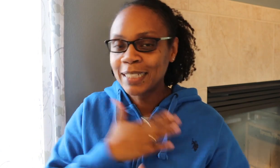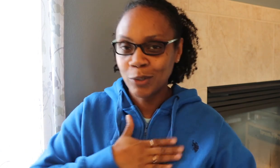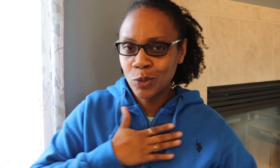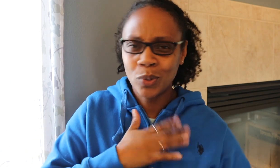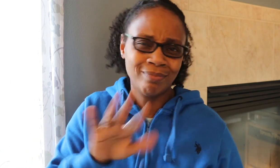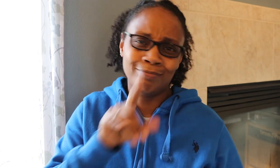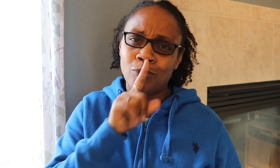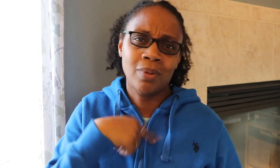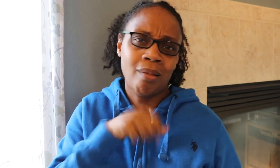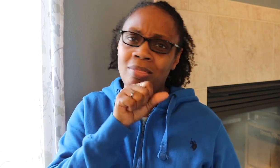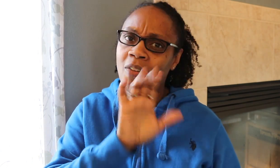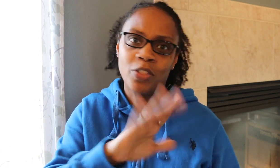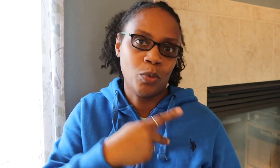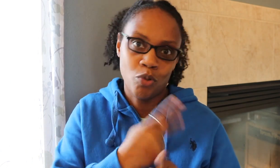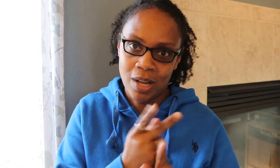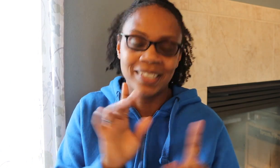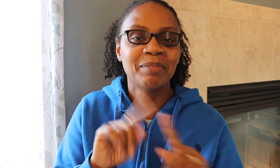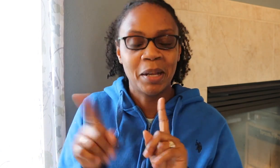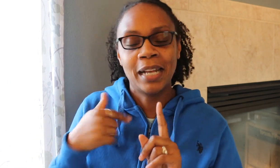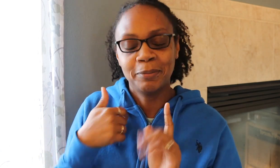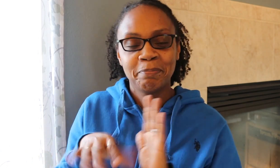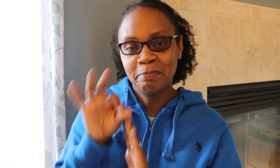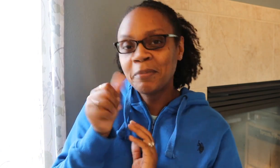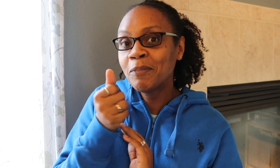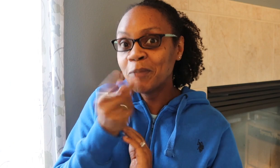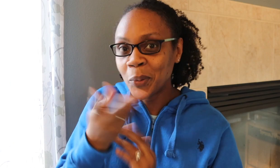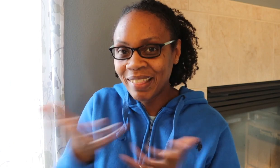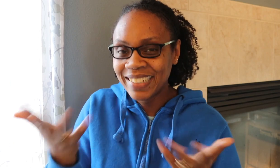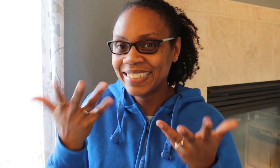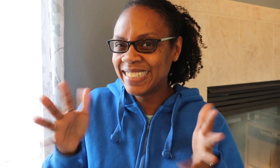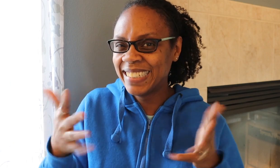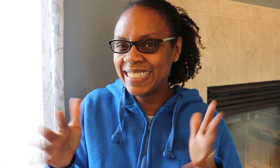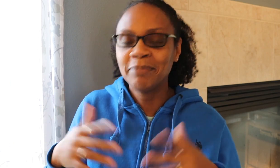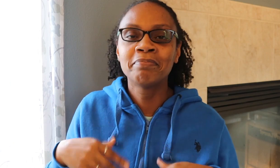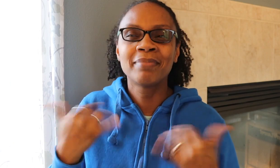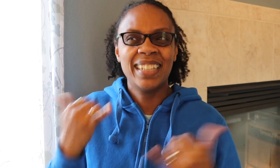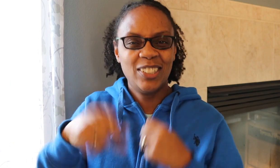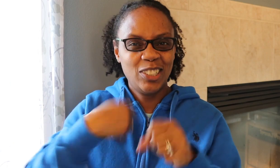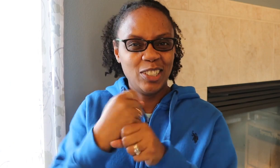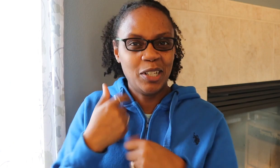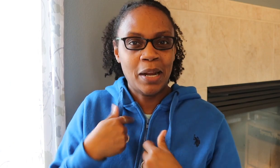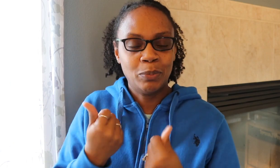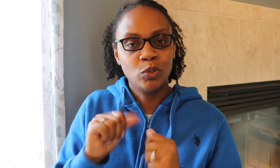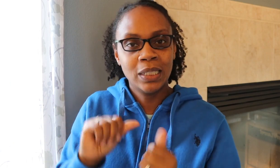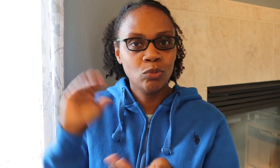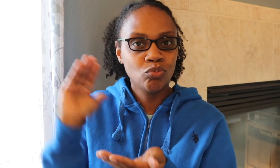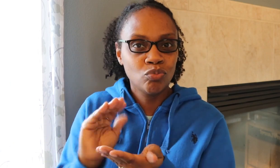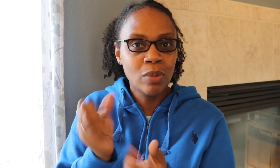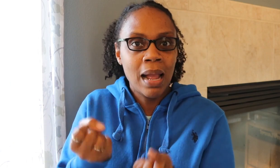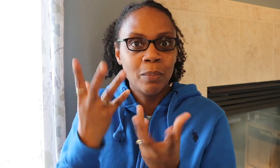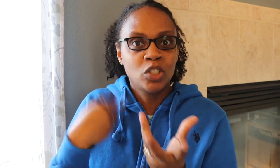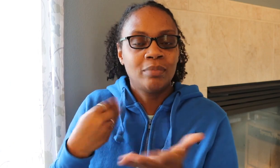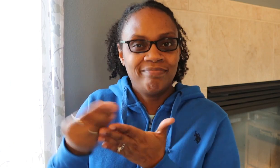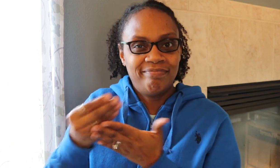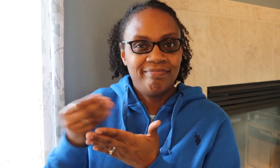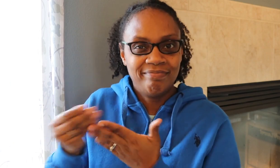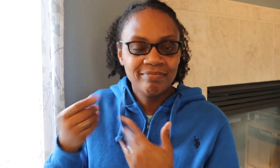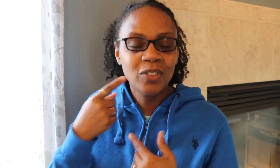just a few things that I enjoy. I love a lot of their products, honestly, but I just got a few things. This year I am going to really try